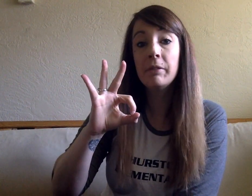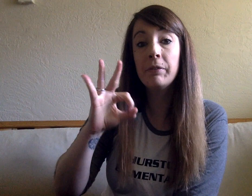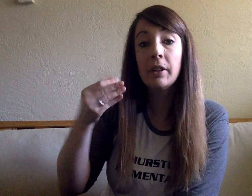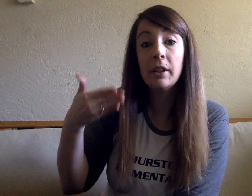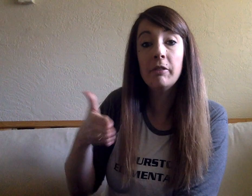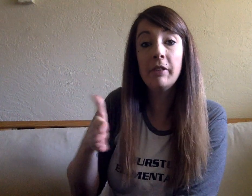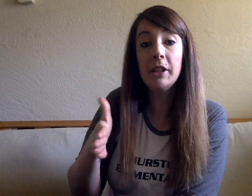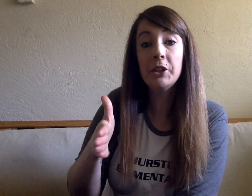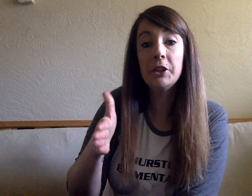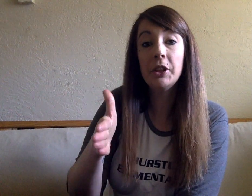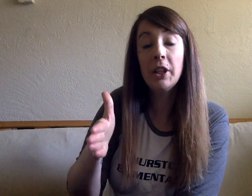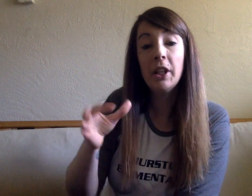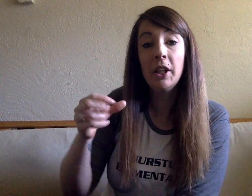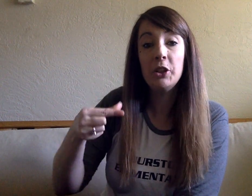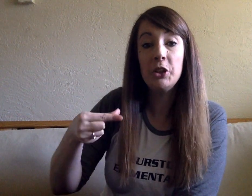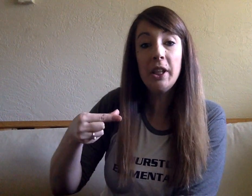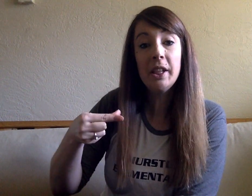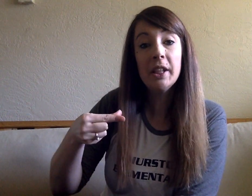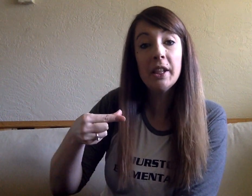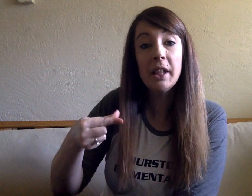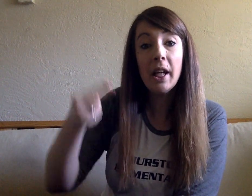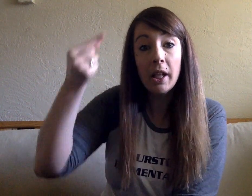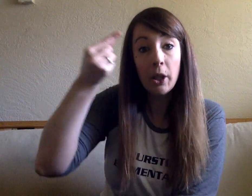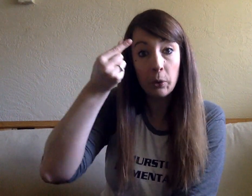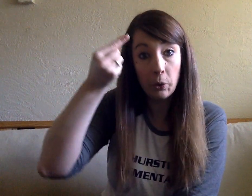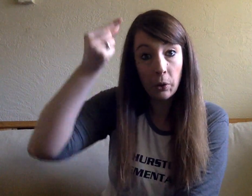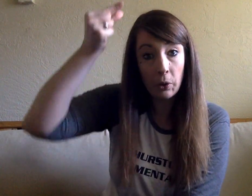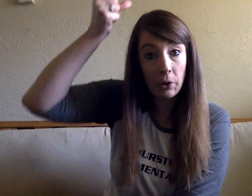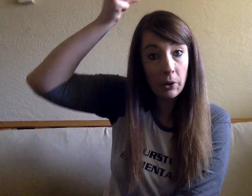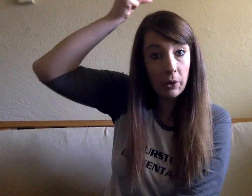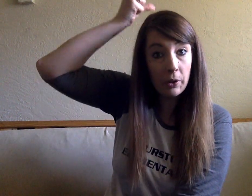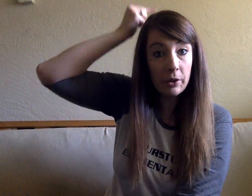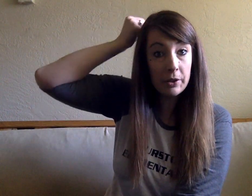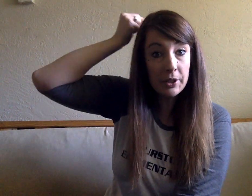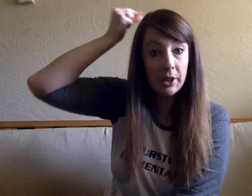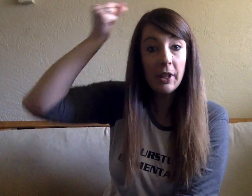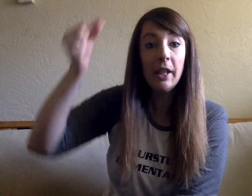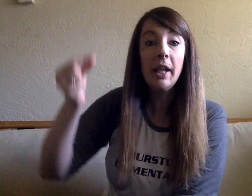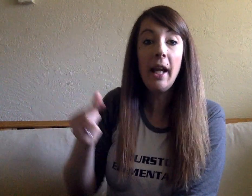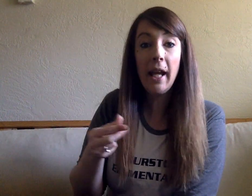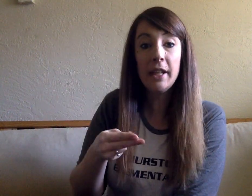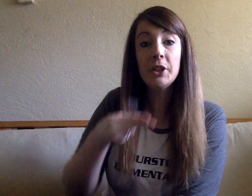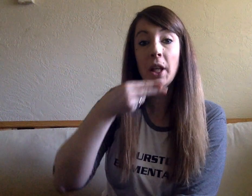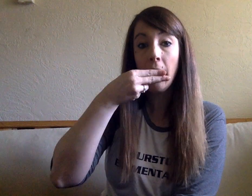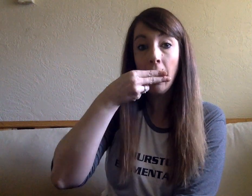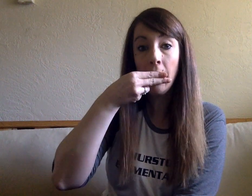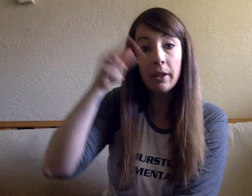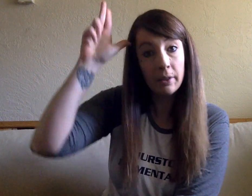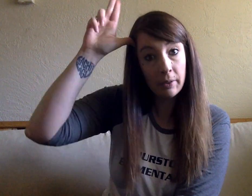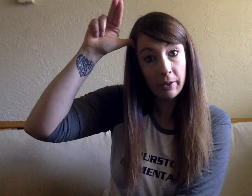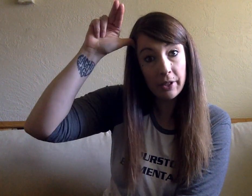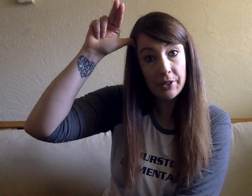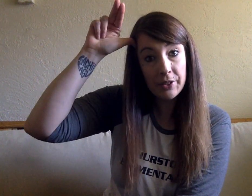F. Fish. G. Cuh. Goat. H. H. Horse.